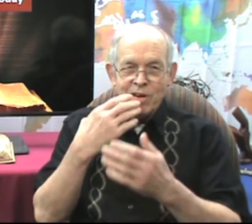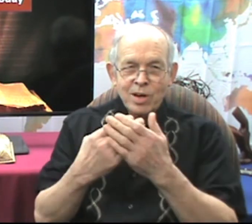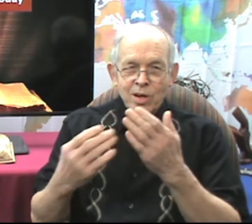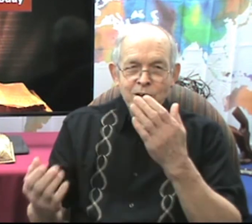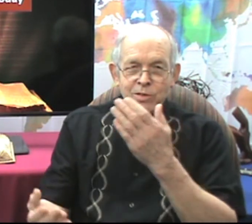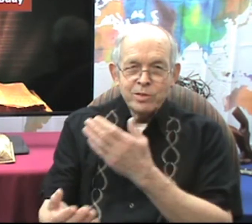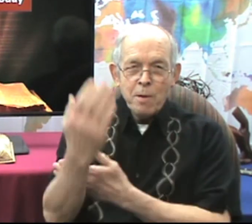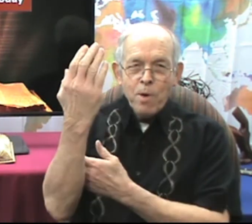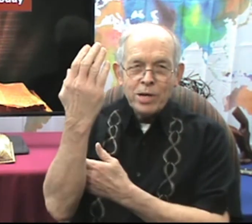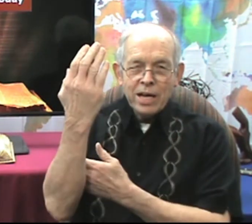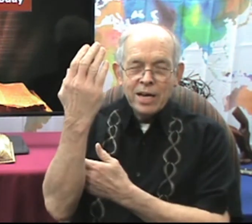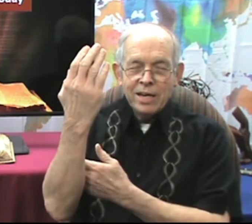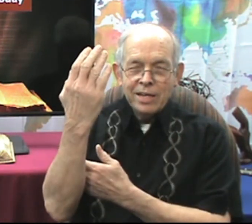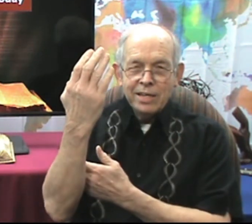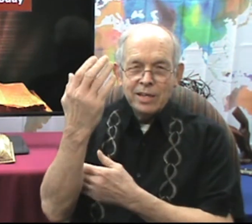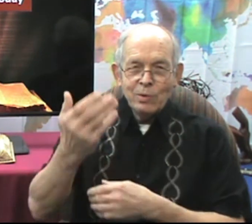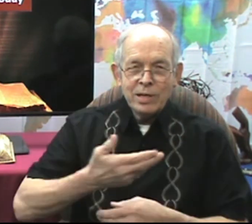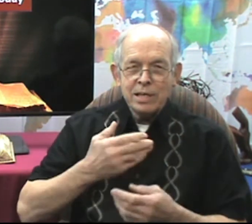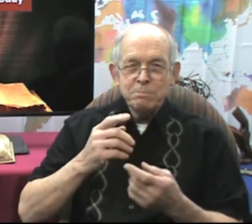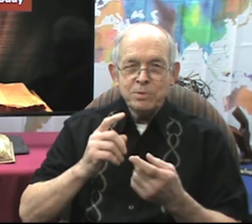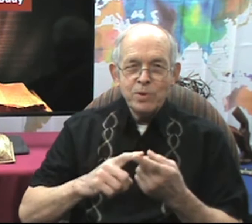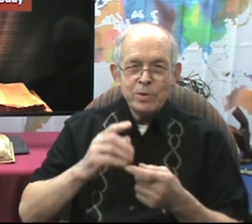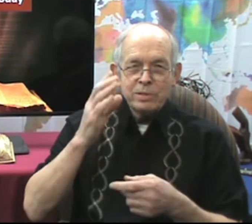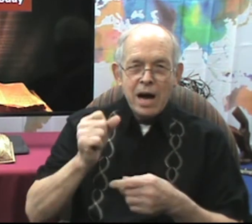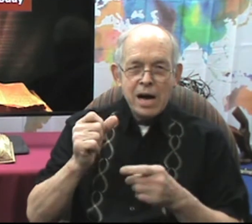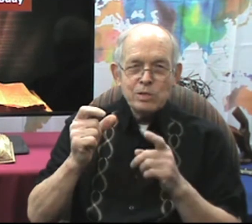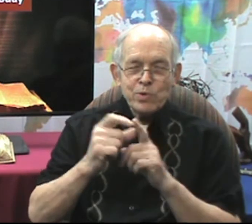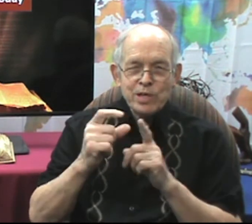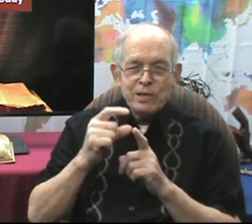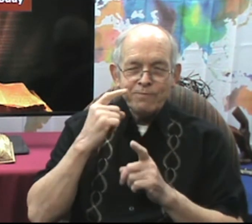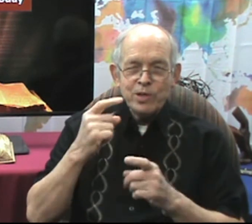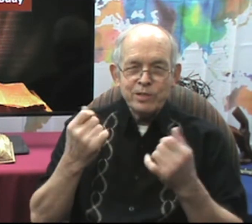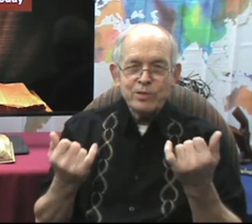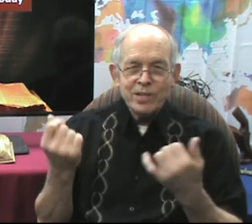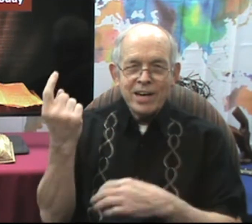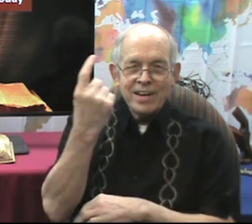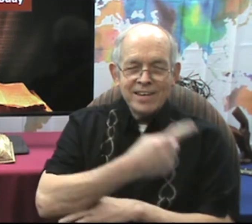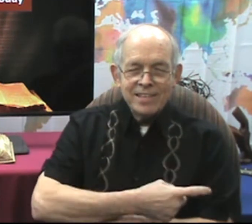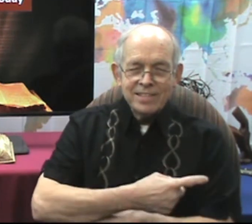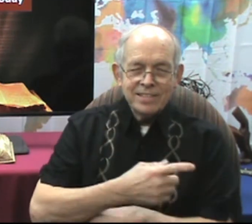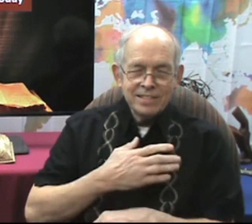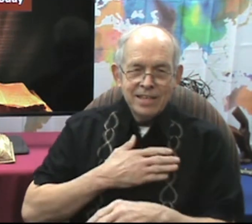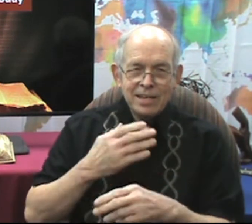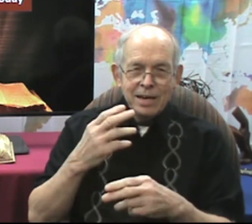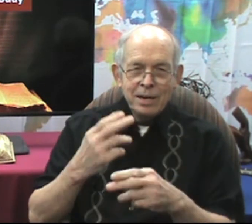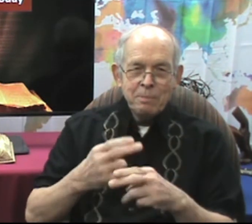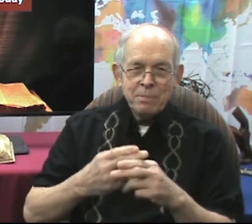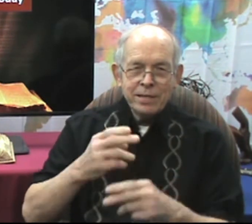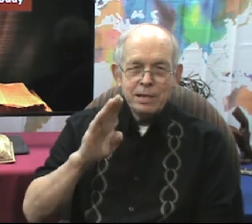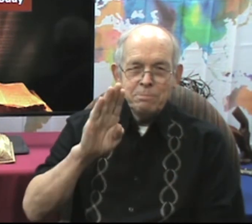Good boy! Welcome to God's Breakfast today. My name